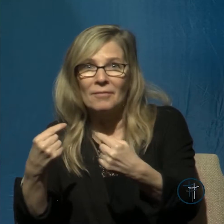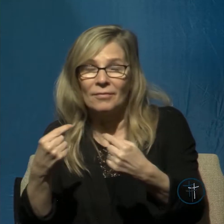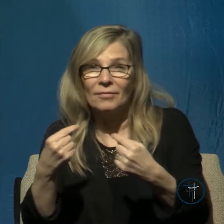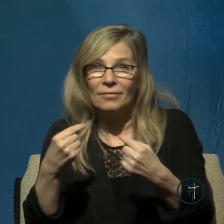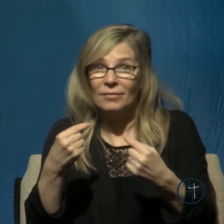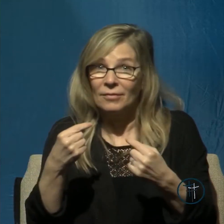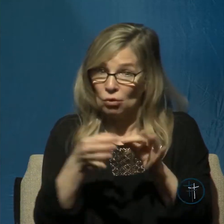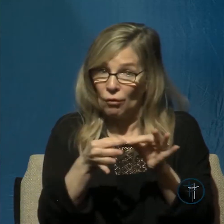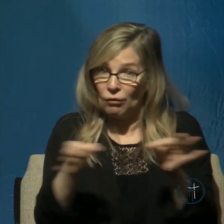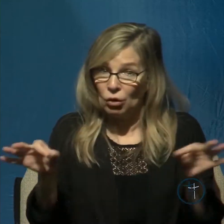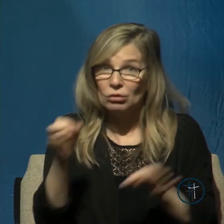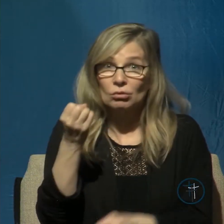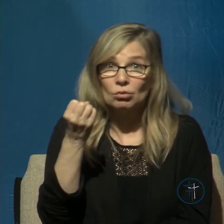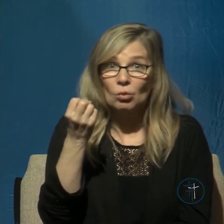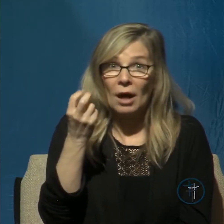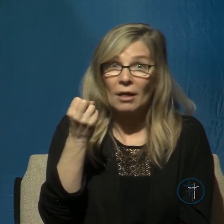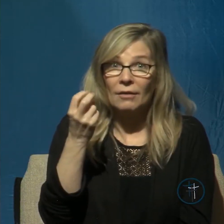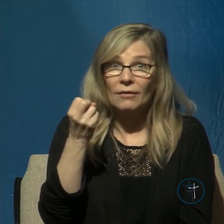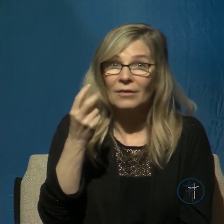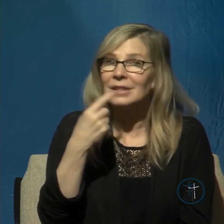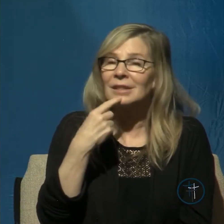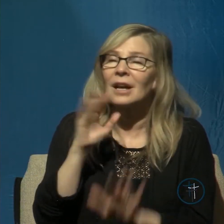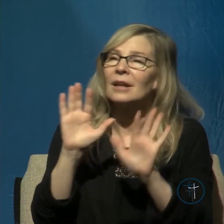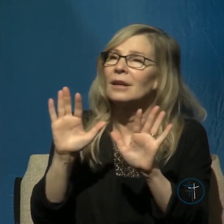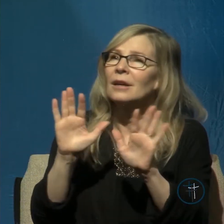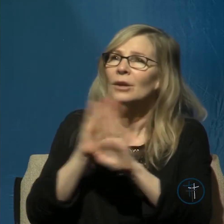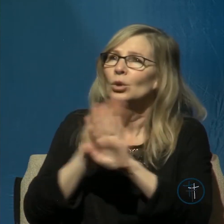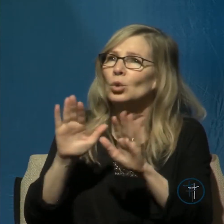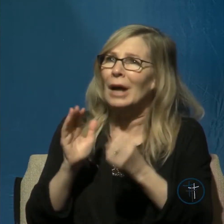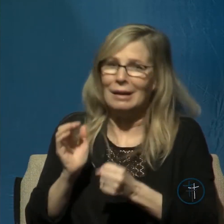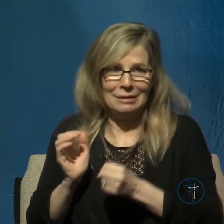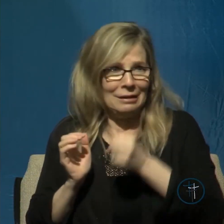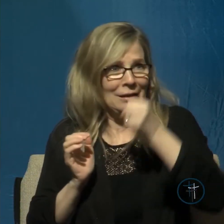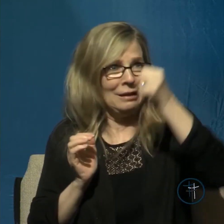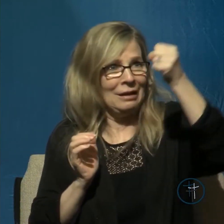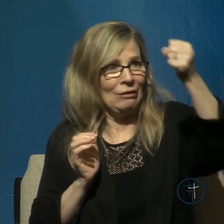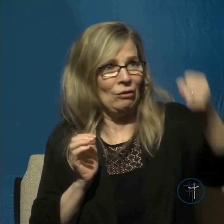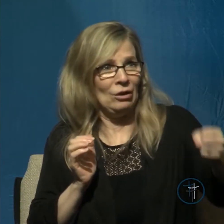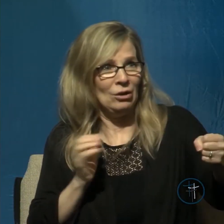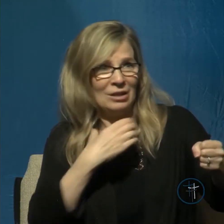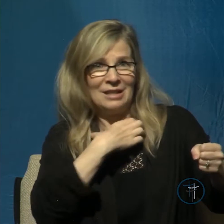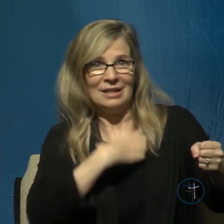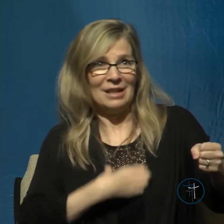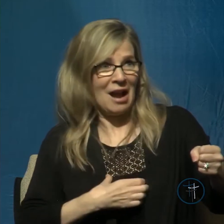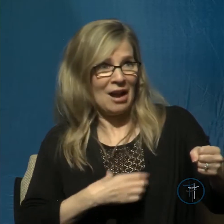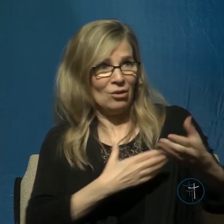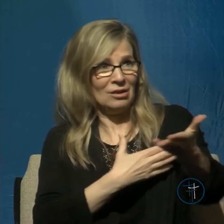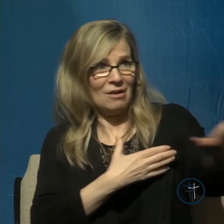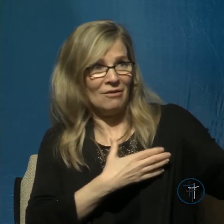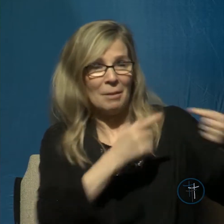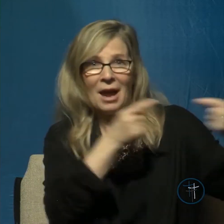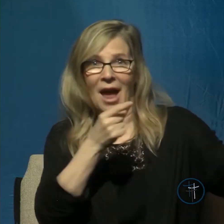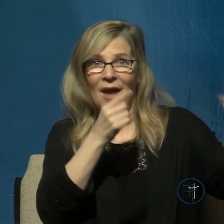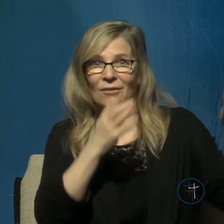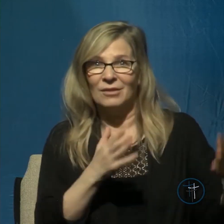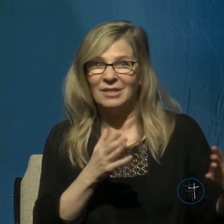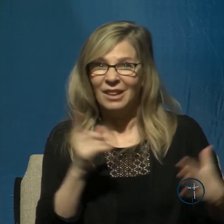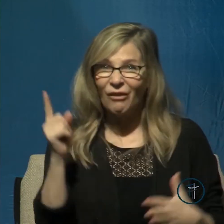12, Do not deliver me over to the desires of my adversaries, for false witnesses have risen